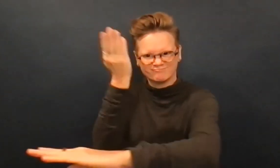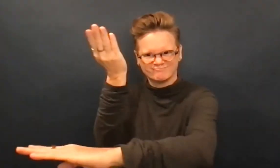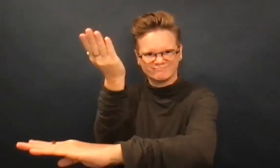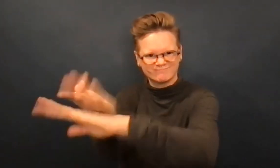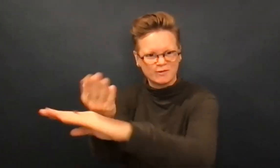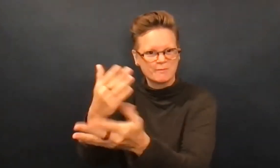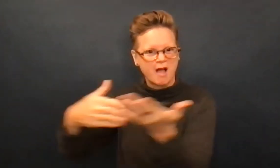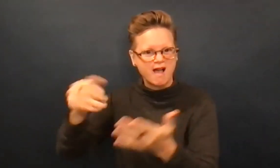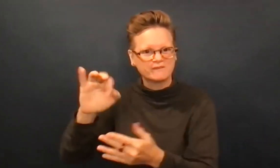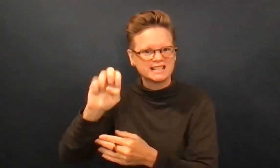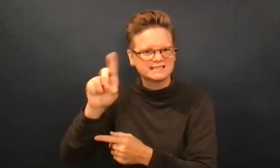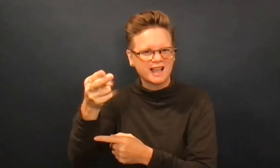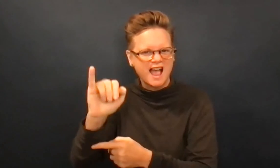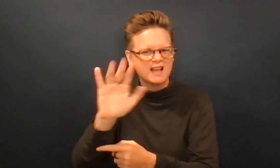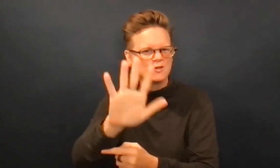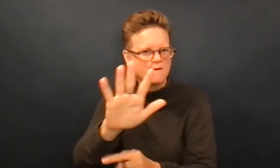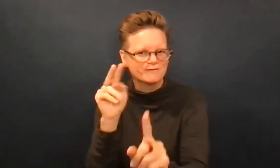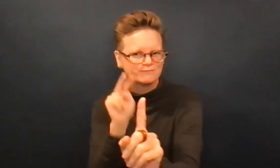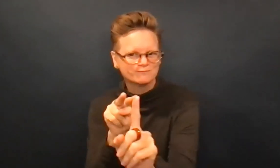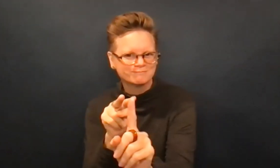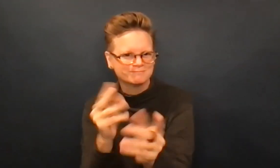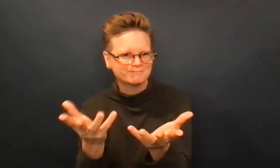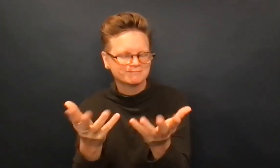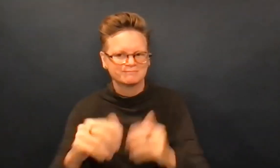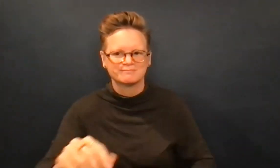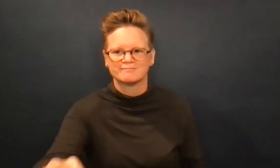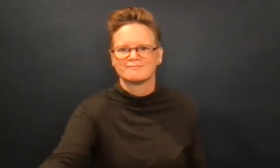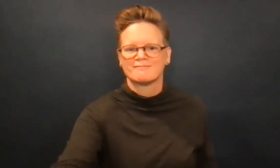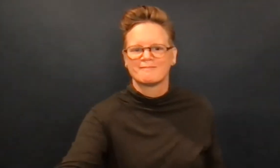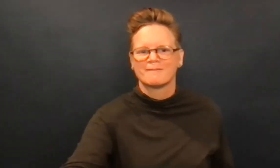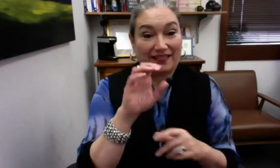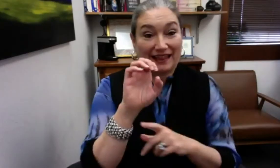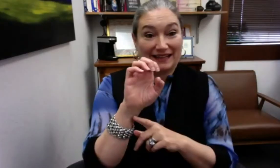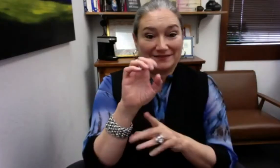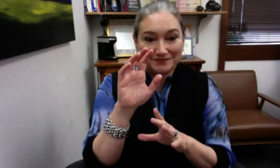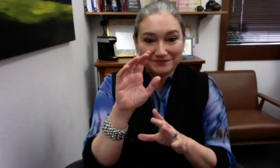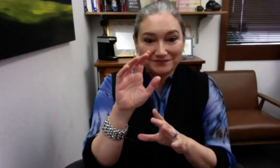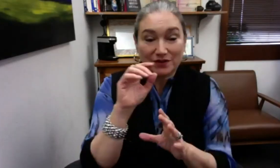now on the federal floor as part of EHDI? What's your viewpoint on that?